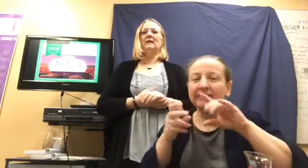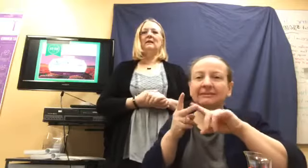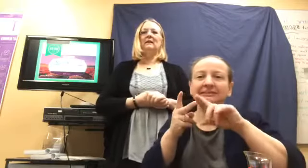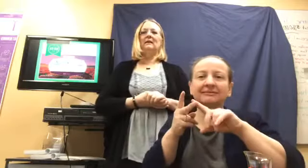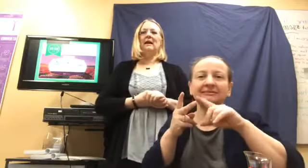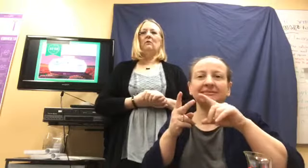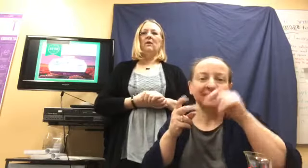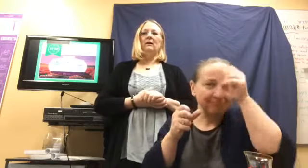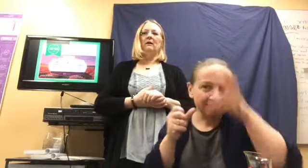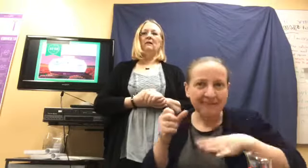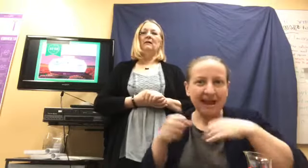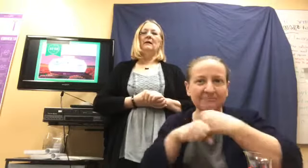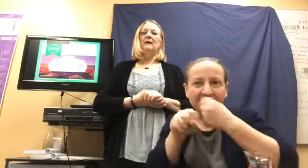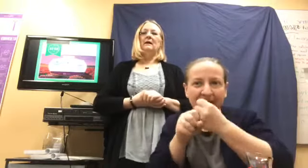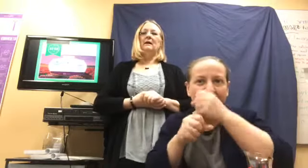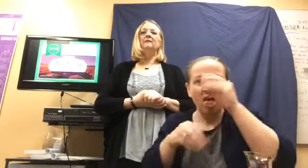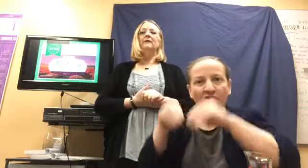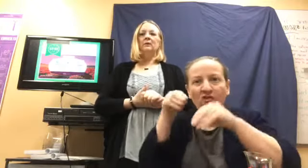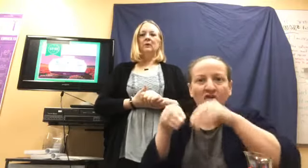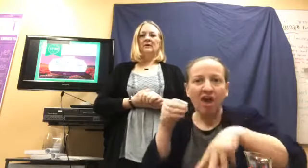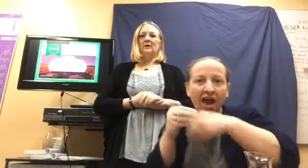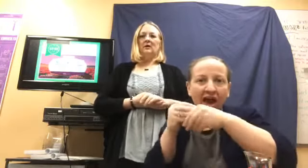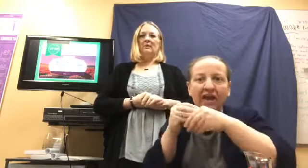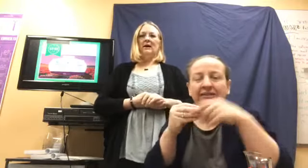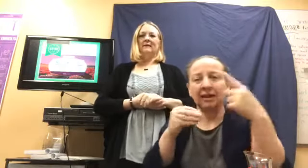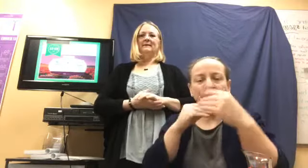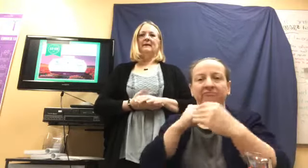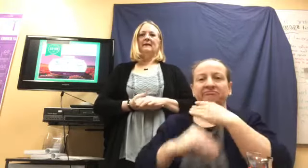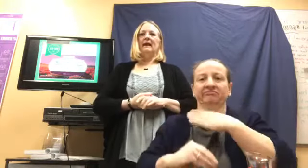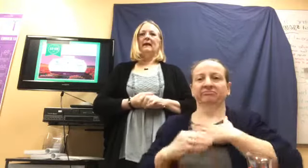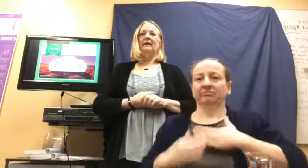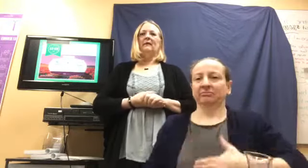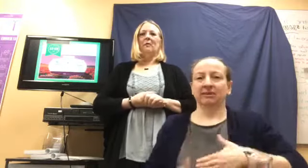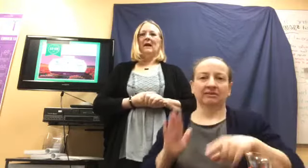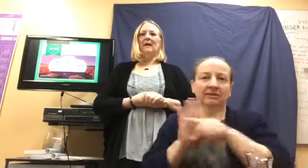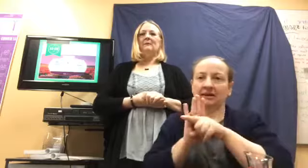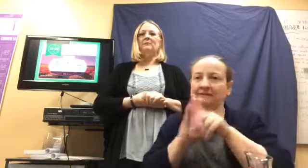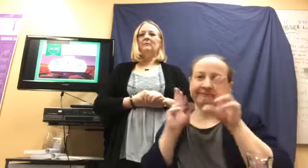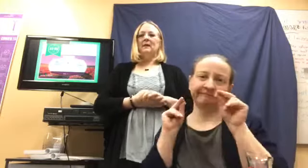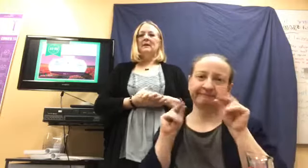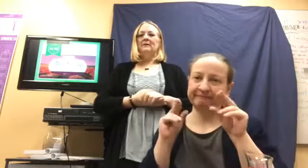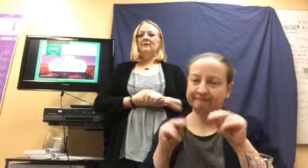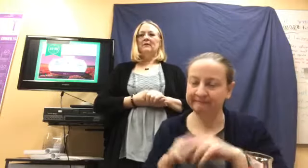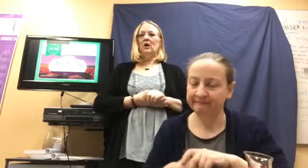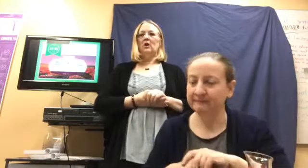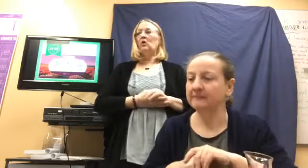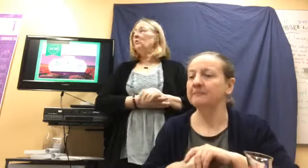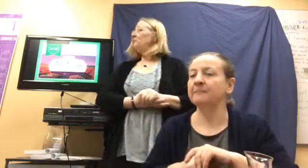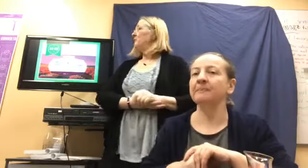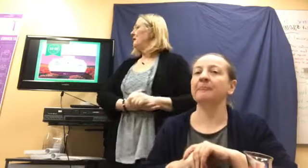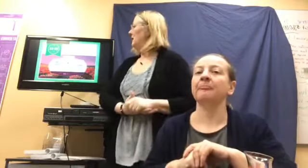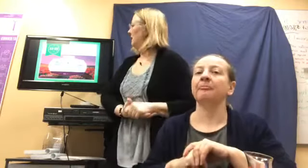that will influence our bodies in a negative way. So, um,